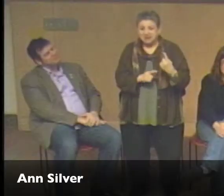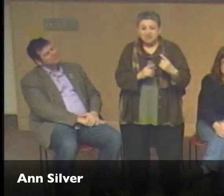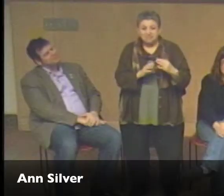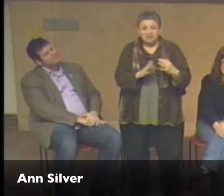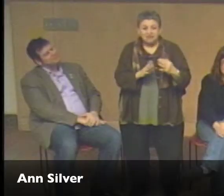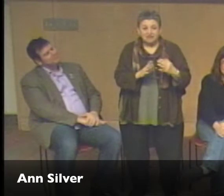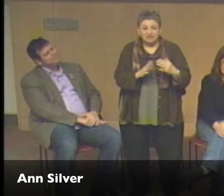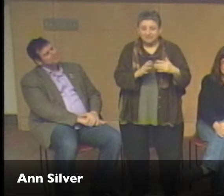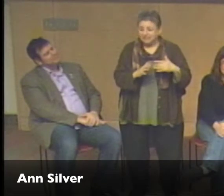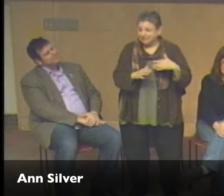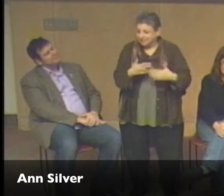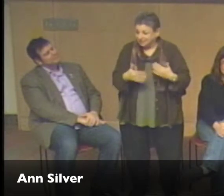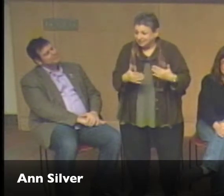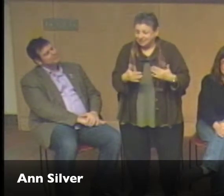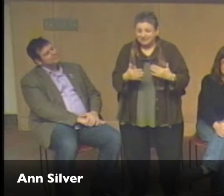met him in 2011.